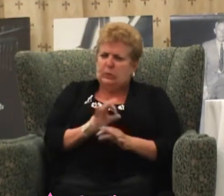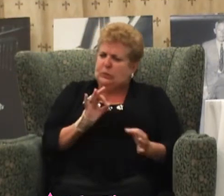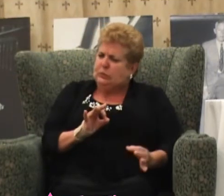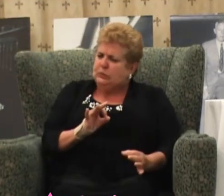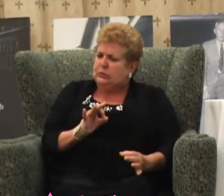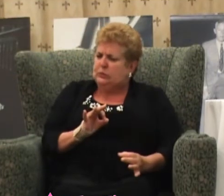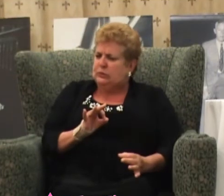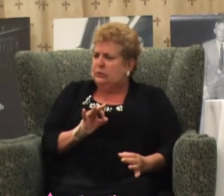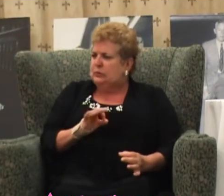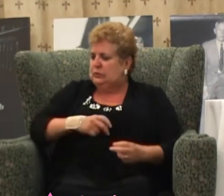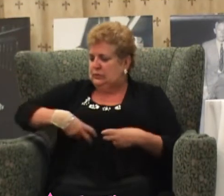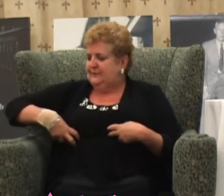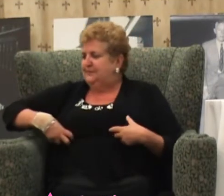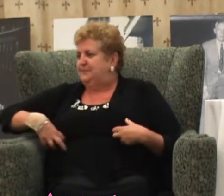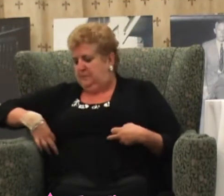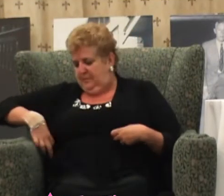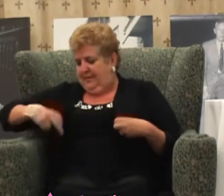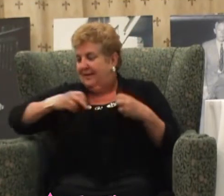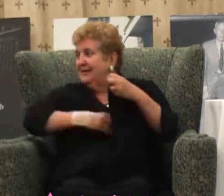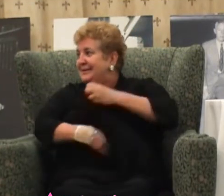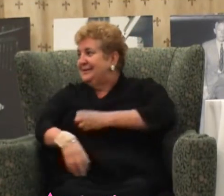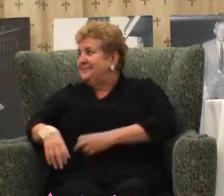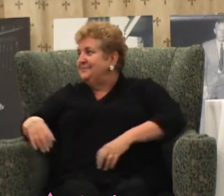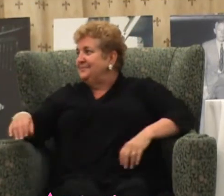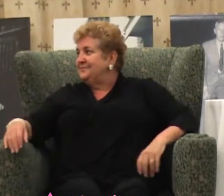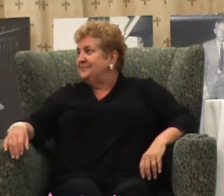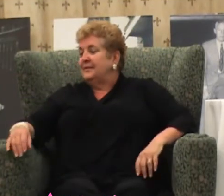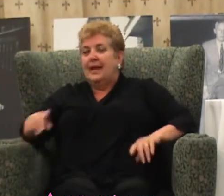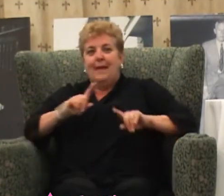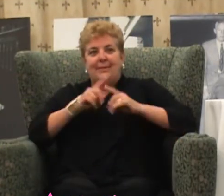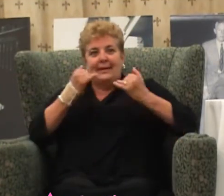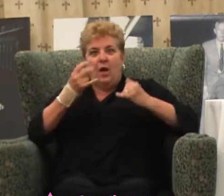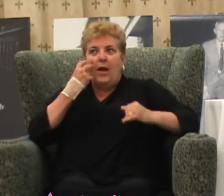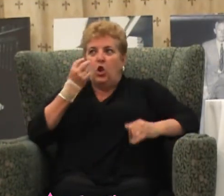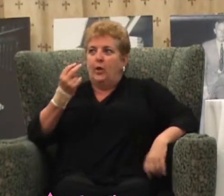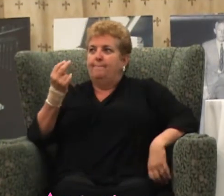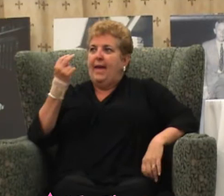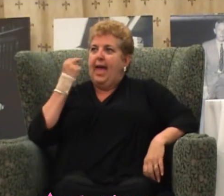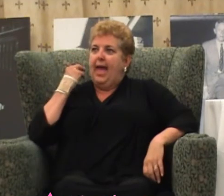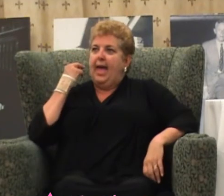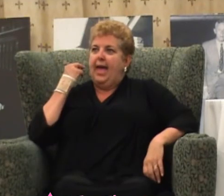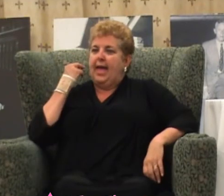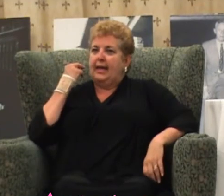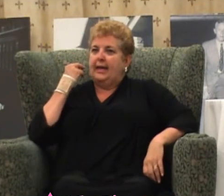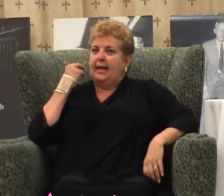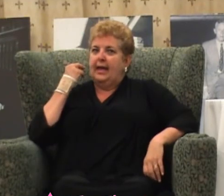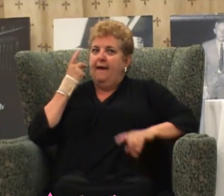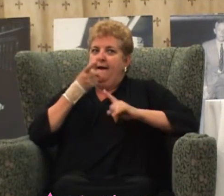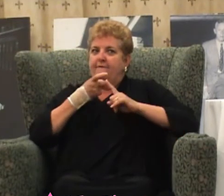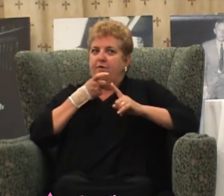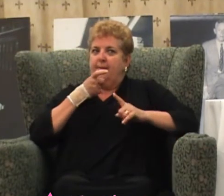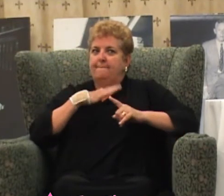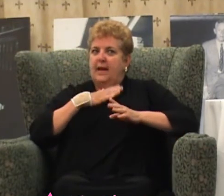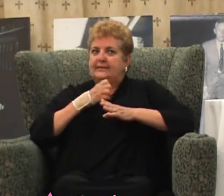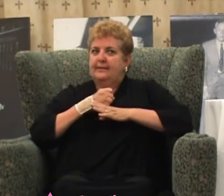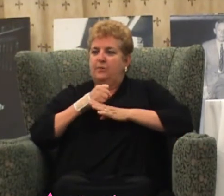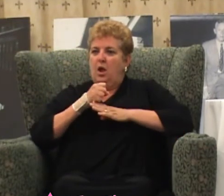but I looked back at it from my newfound sobriety, and I realized how I had been used.